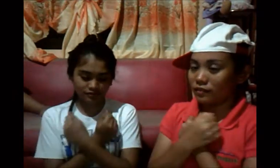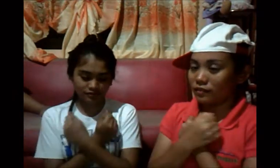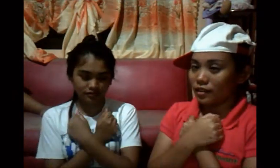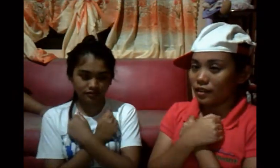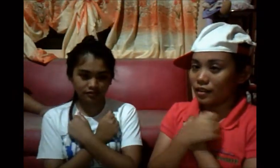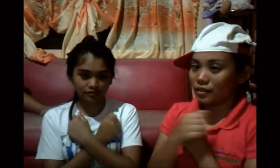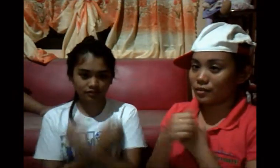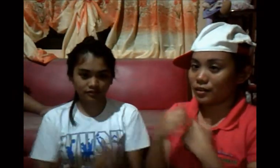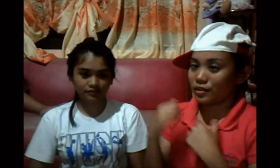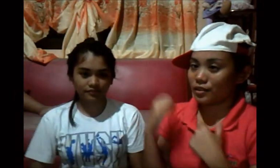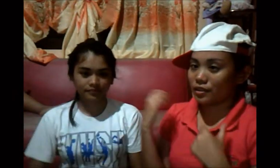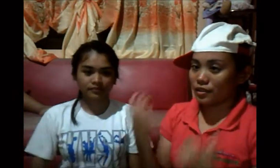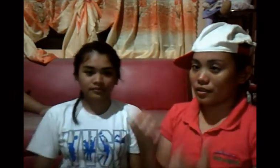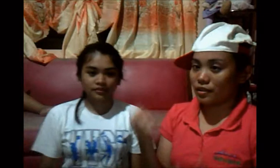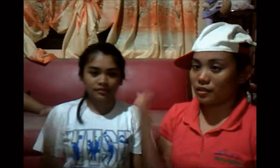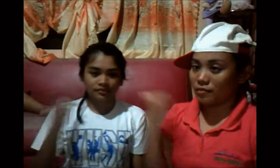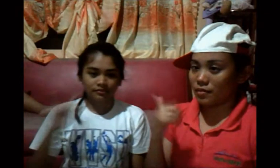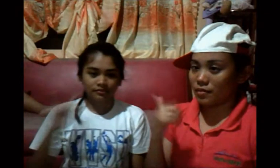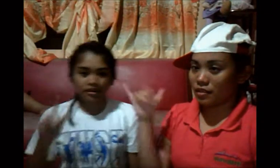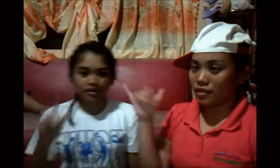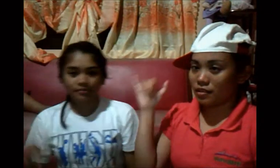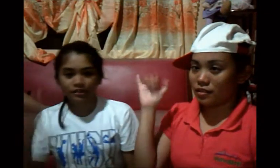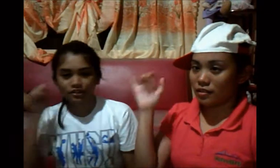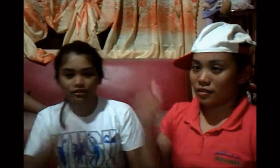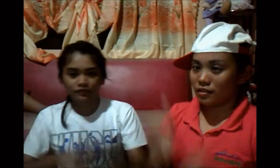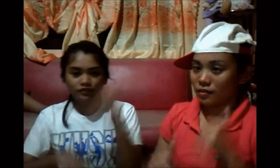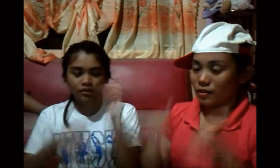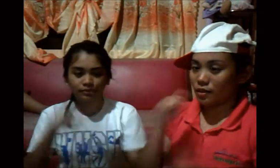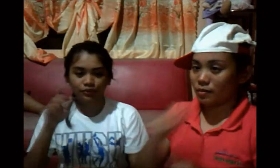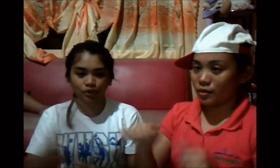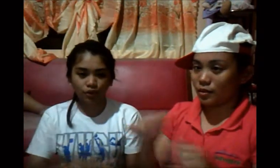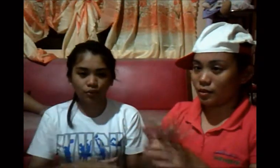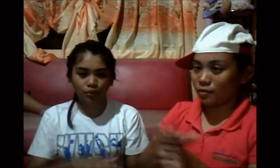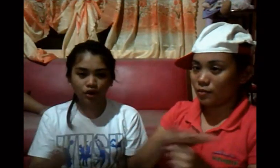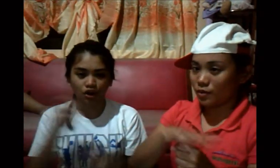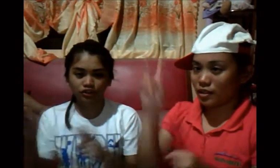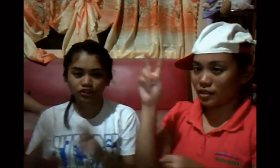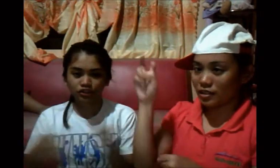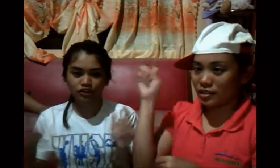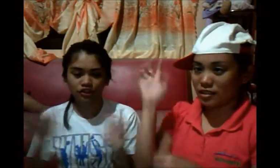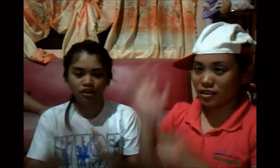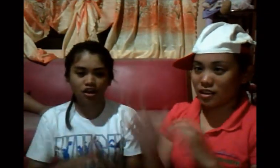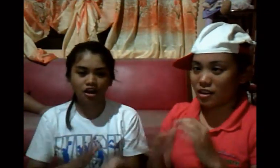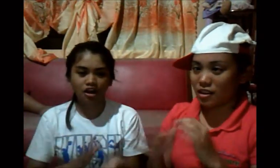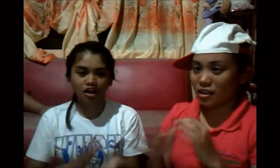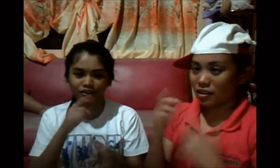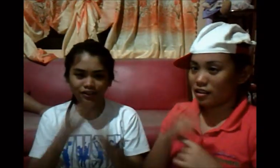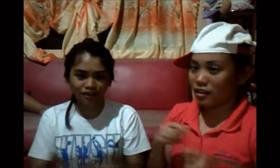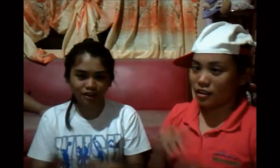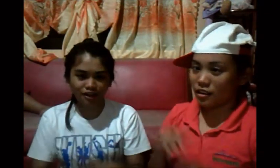As we share, we promise that your word's not enough.